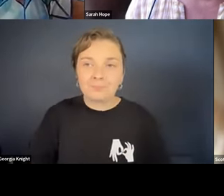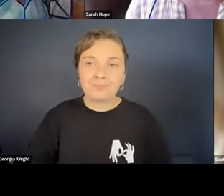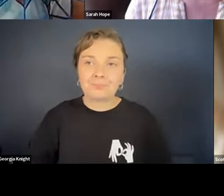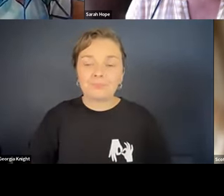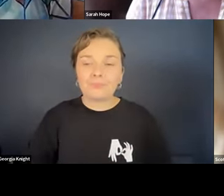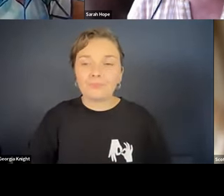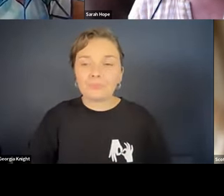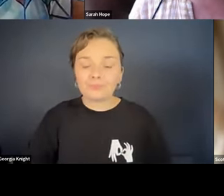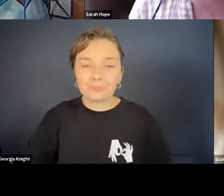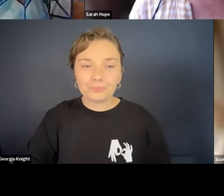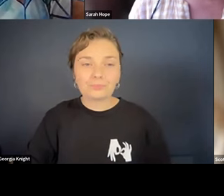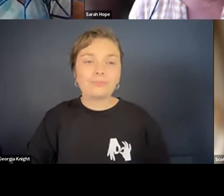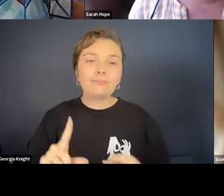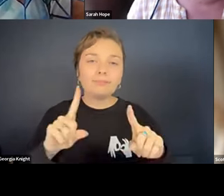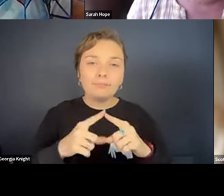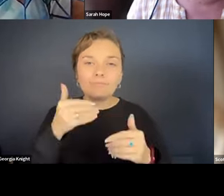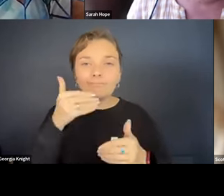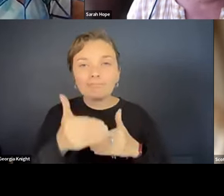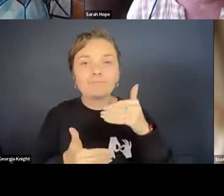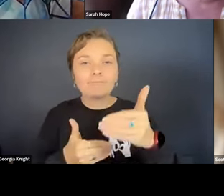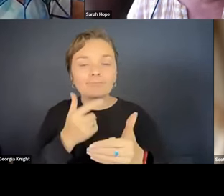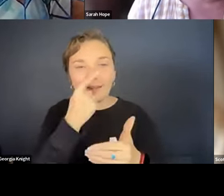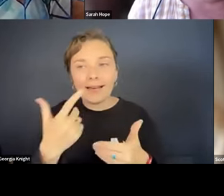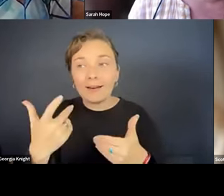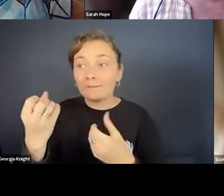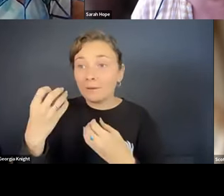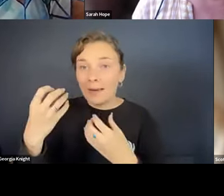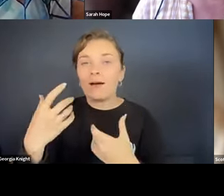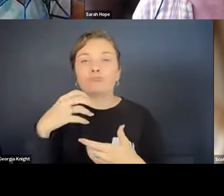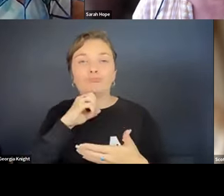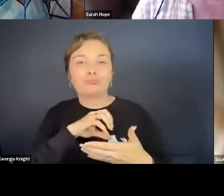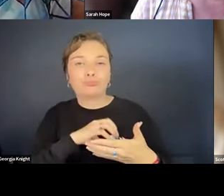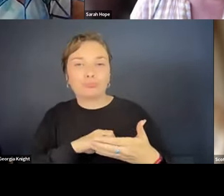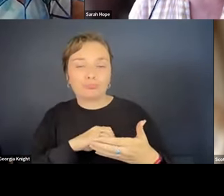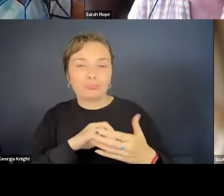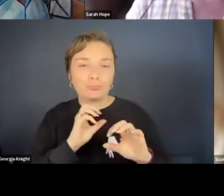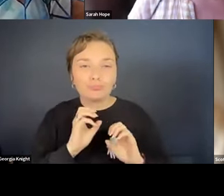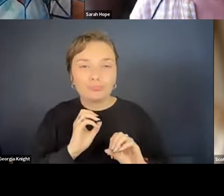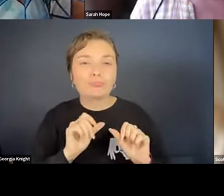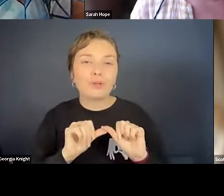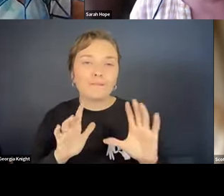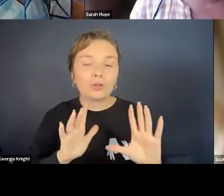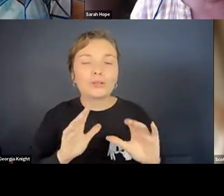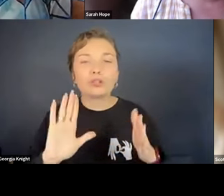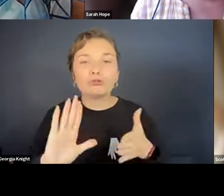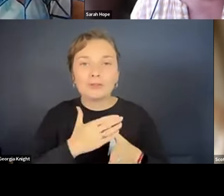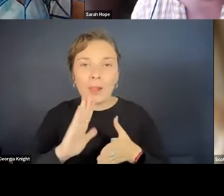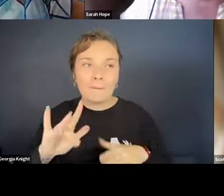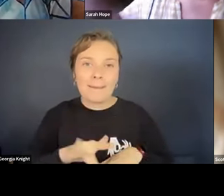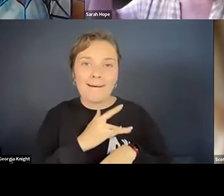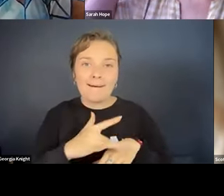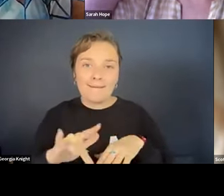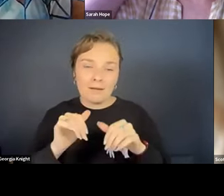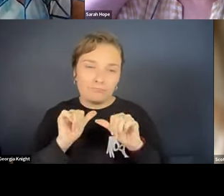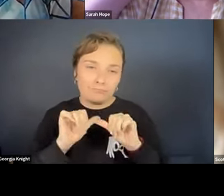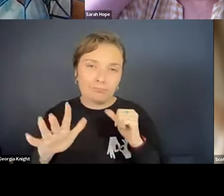Yeah, at different stages and was able to incorporate their feedback. And then, of course, the original play, we had a great